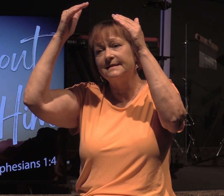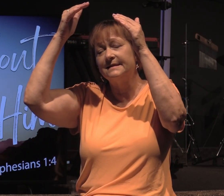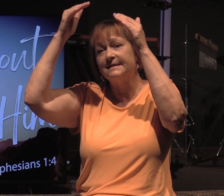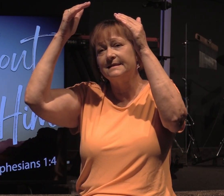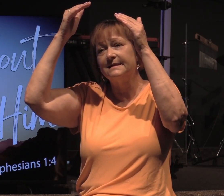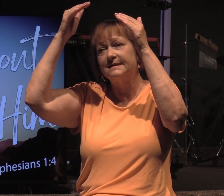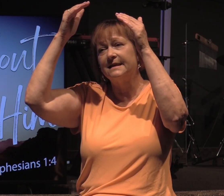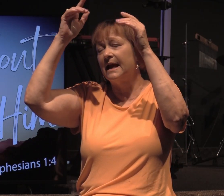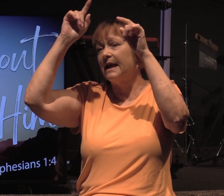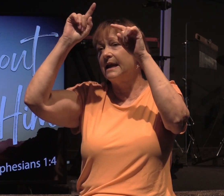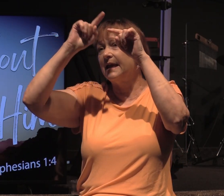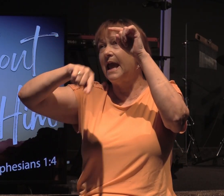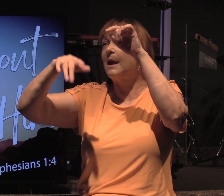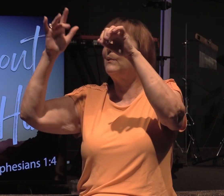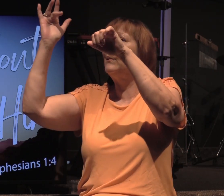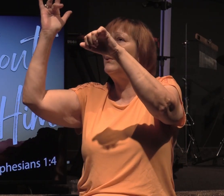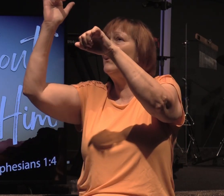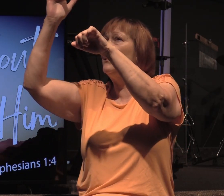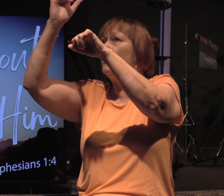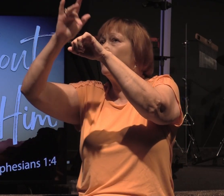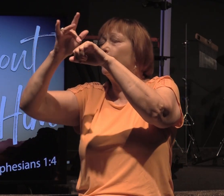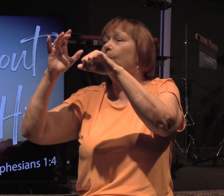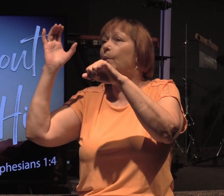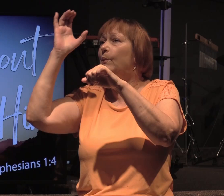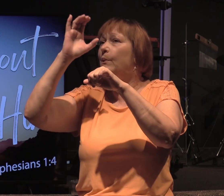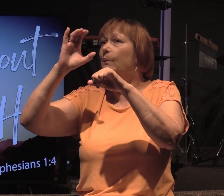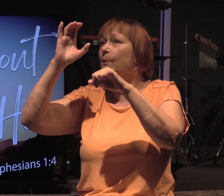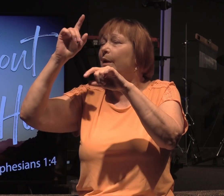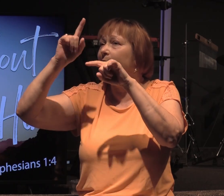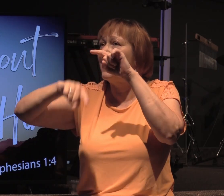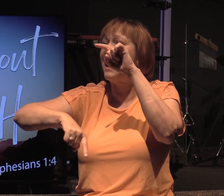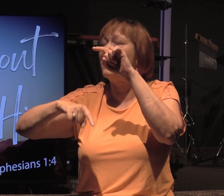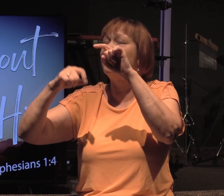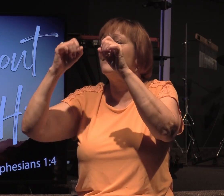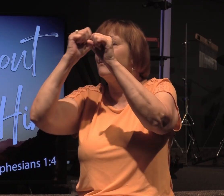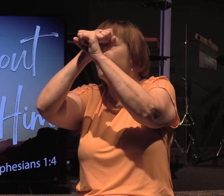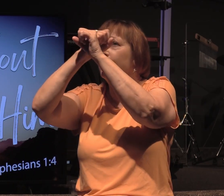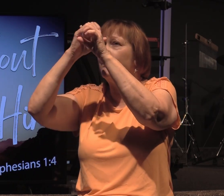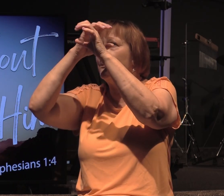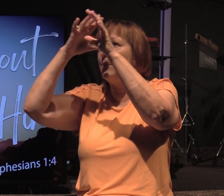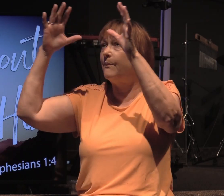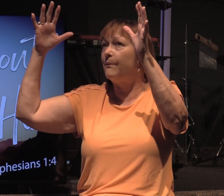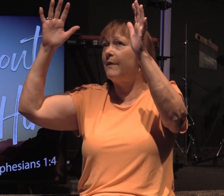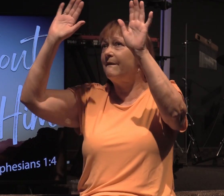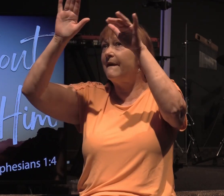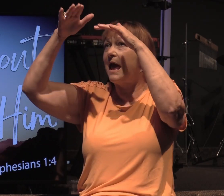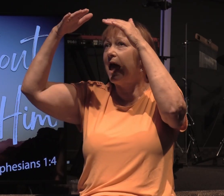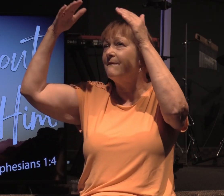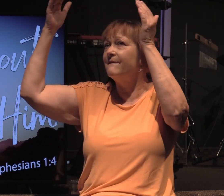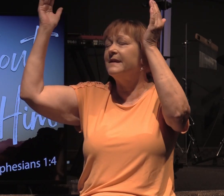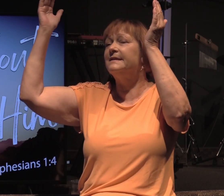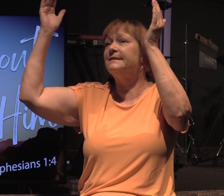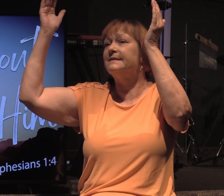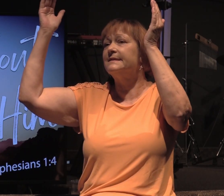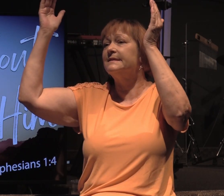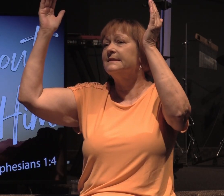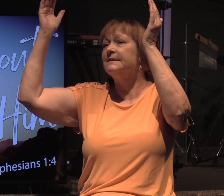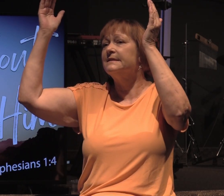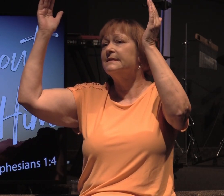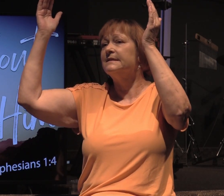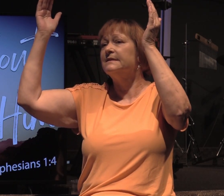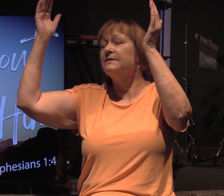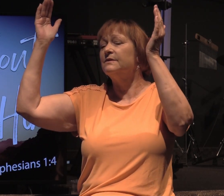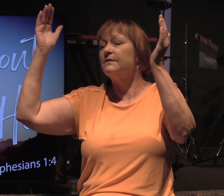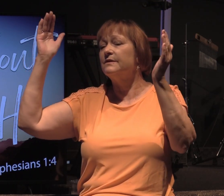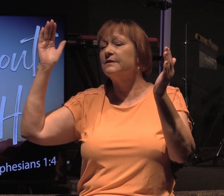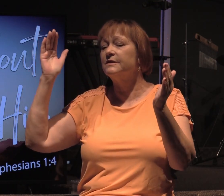unreachable unsearchable heavens vastness of the heavens all the way down to the